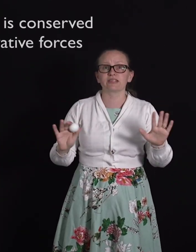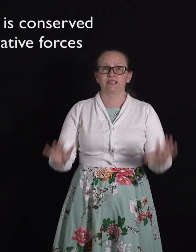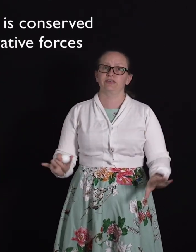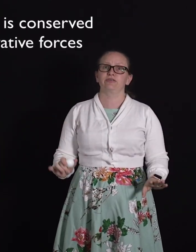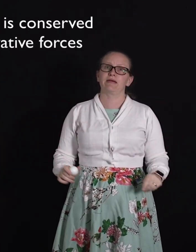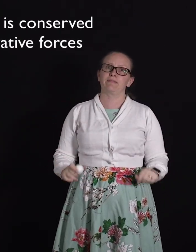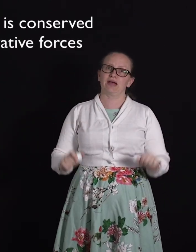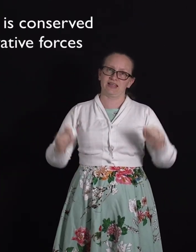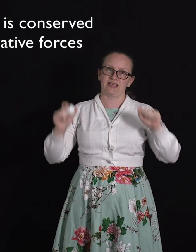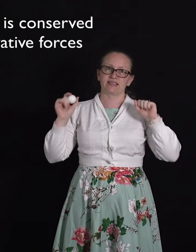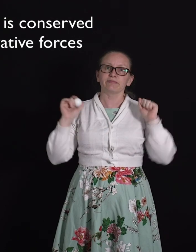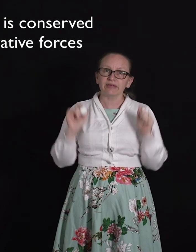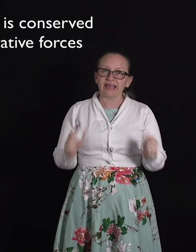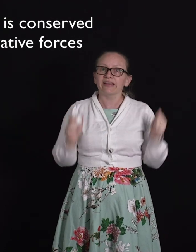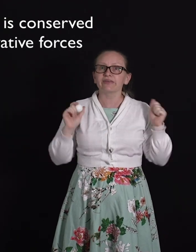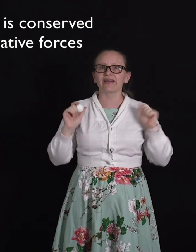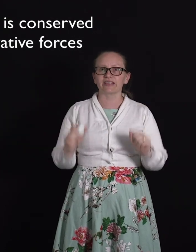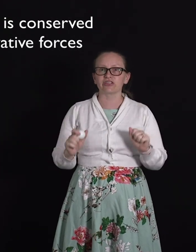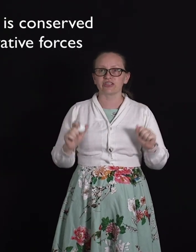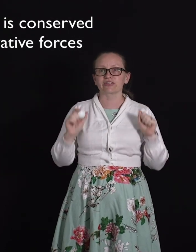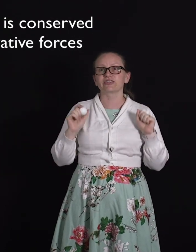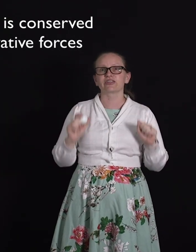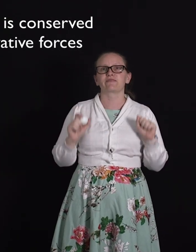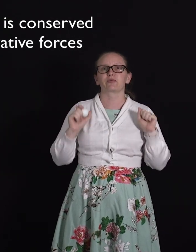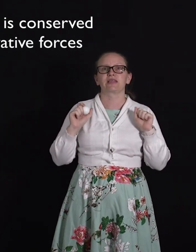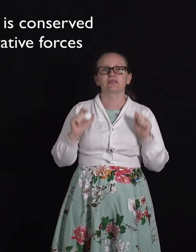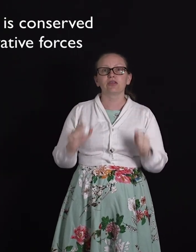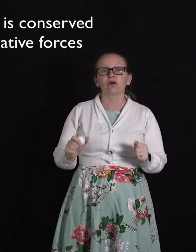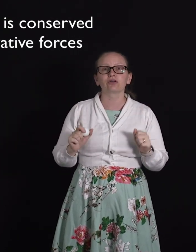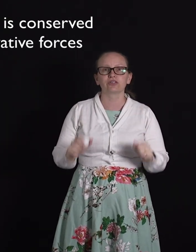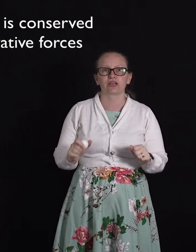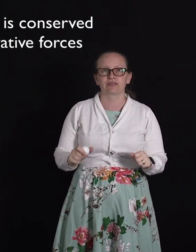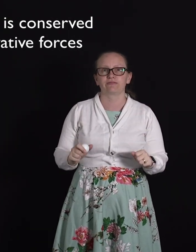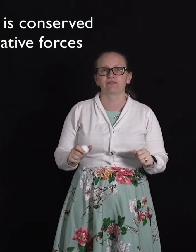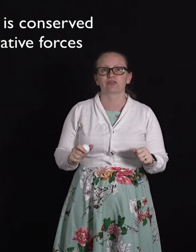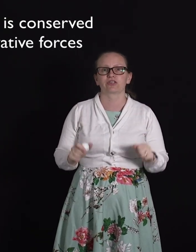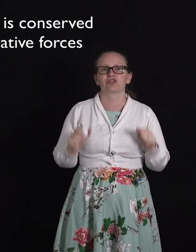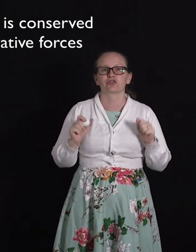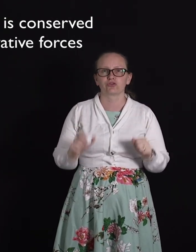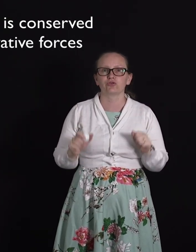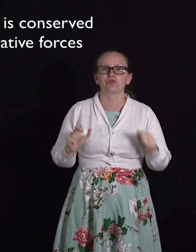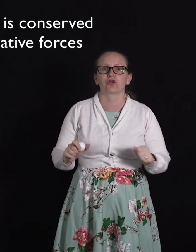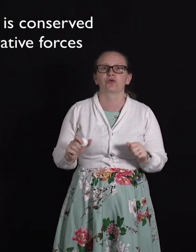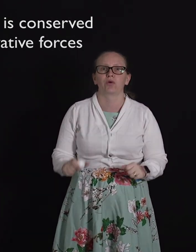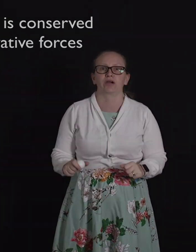thing to remember is that mechanical energy is conserved when non-conservative forces do no work.